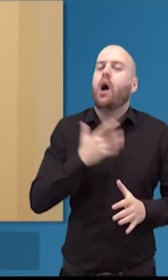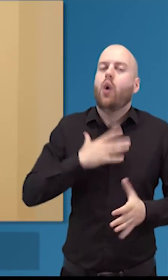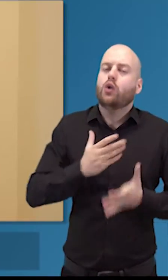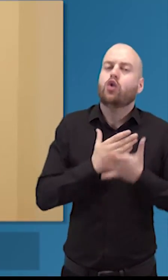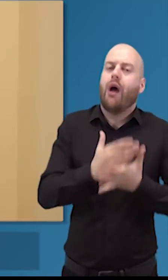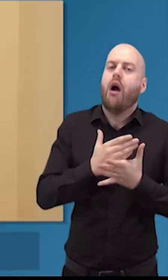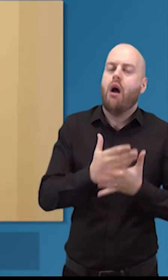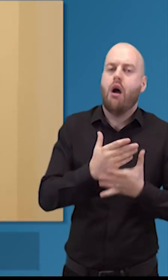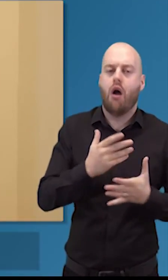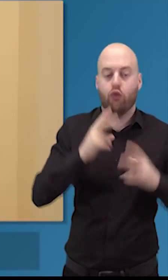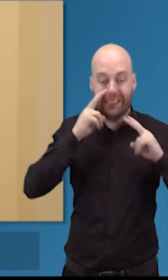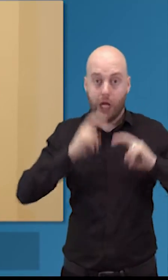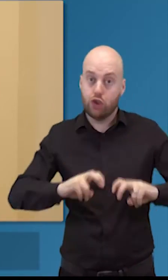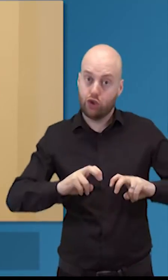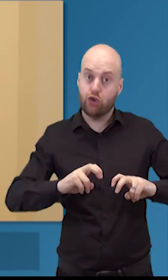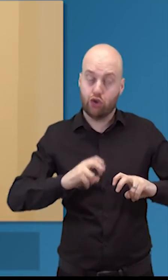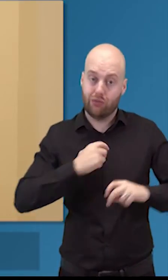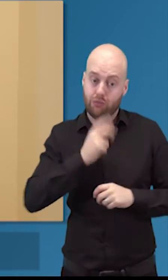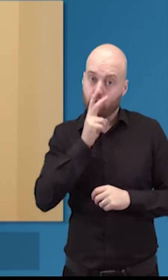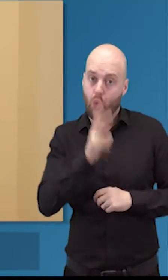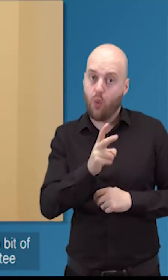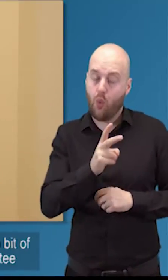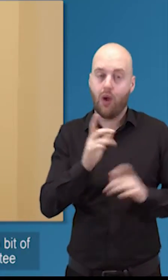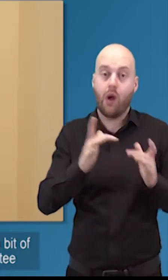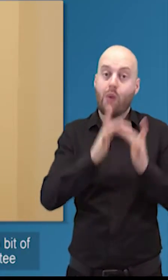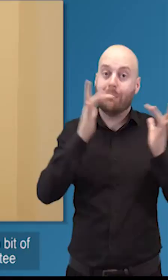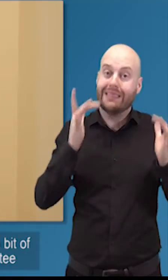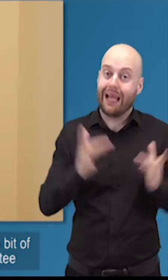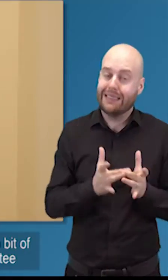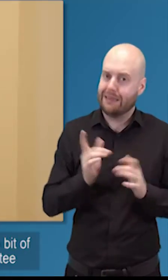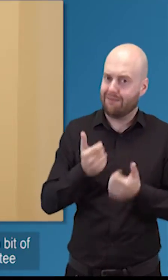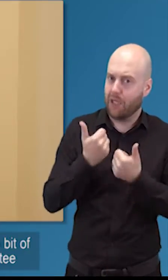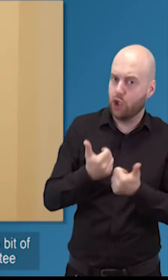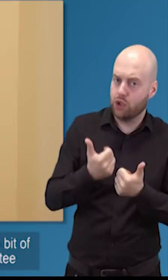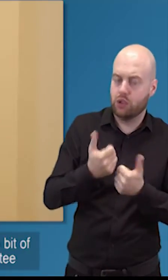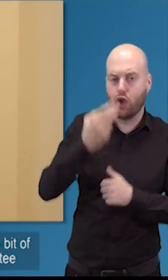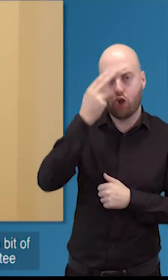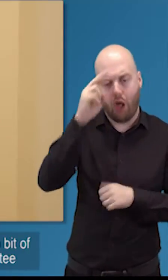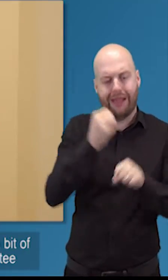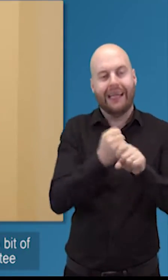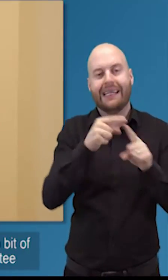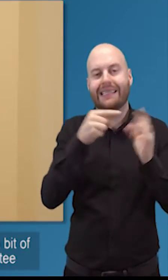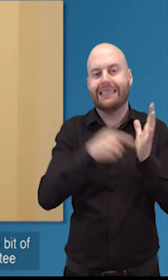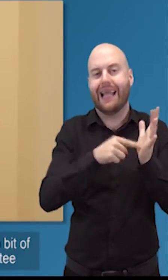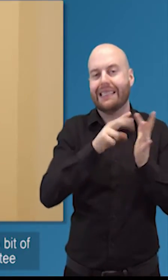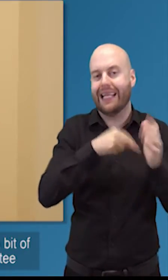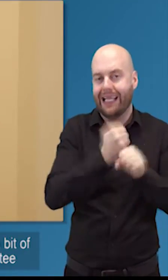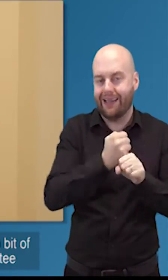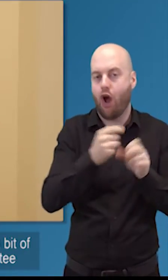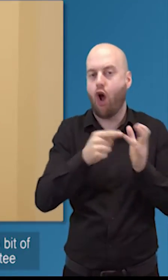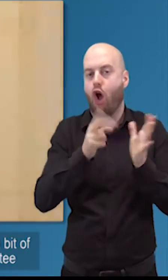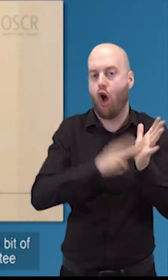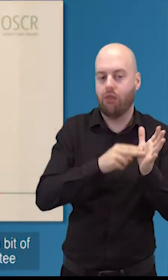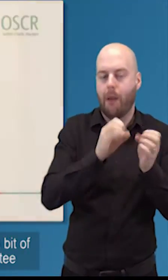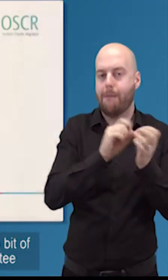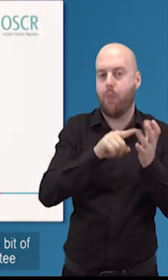few numbers for a piece of research that getting on board it's a good website um if you want to visit it they did a bit of research a couple of years ago